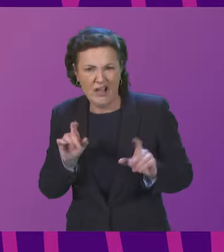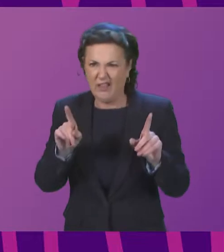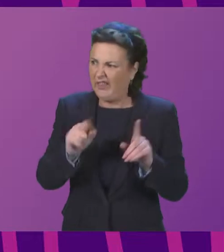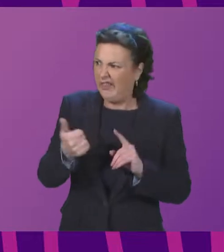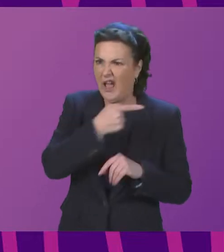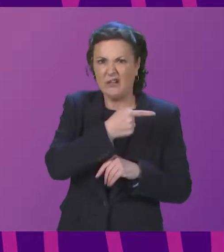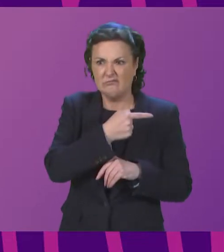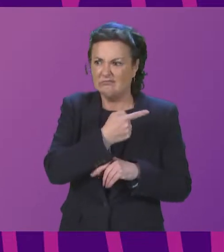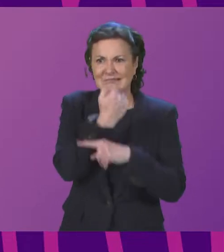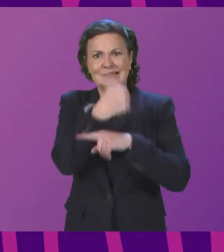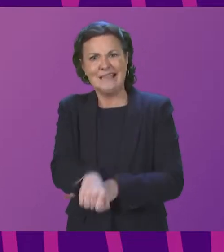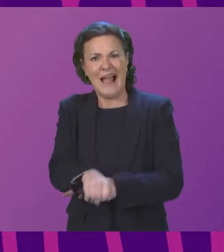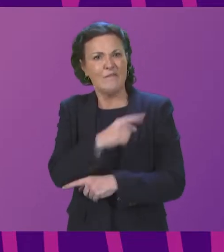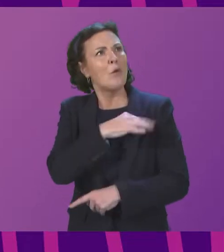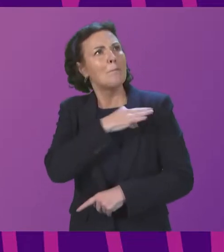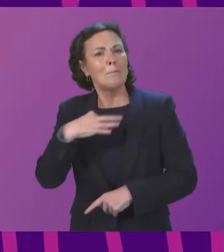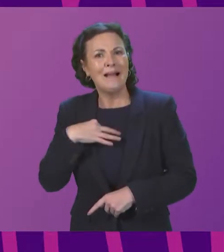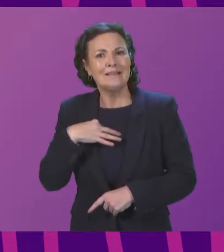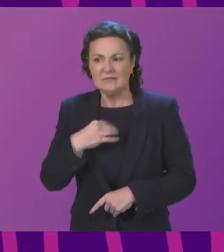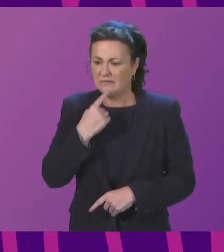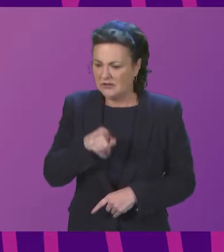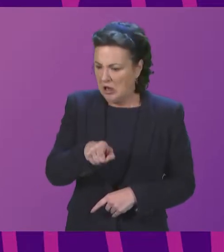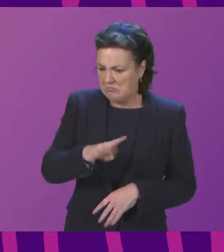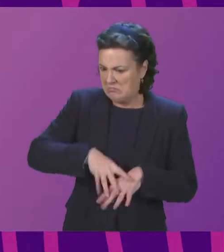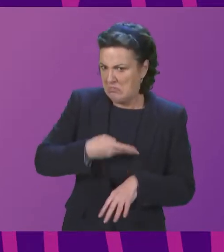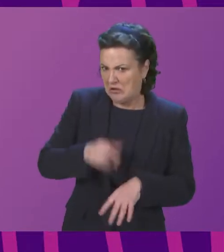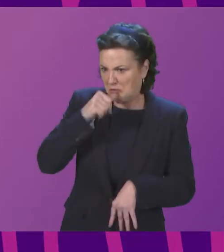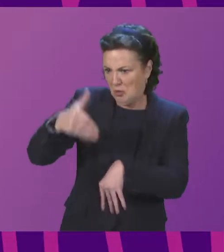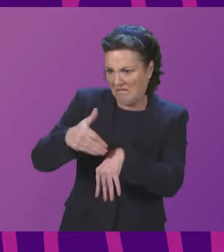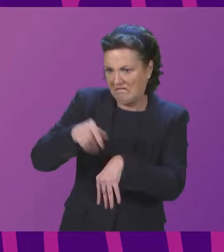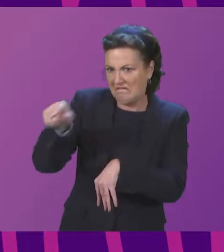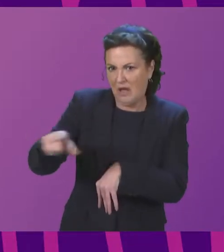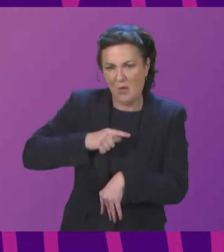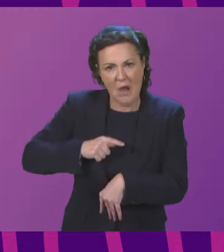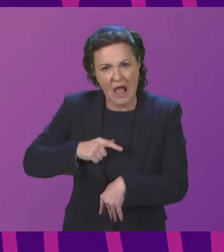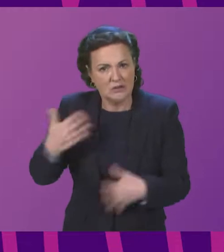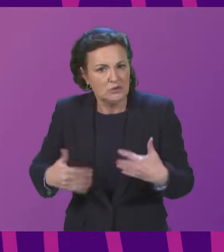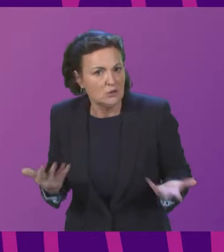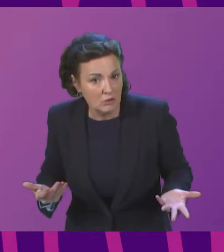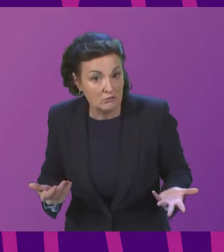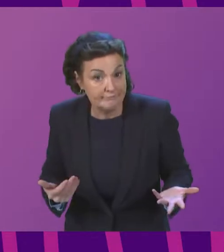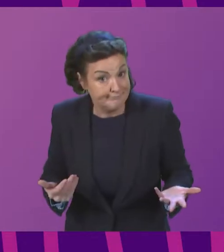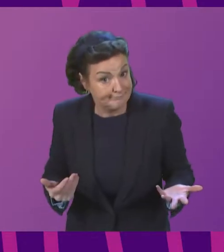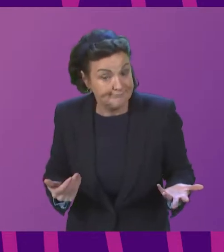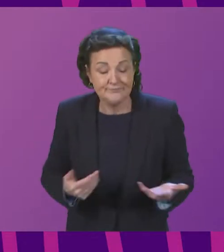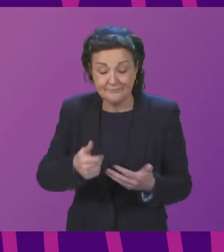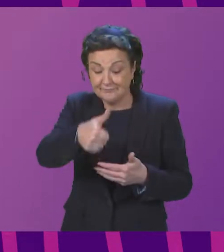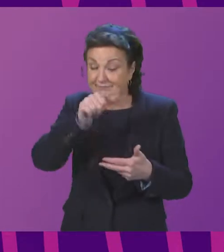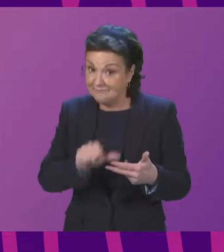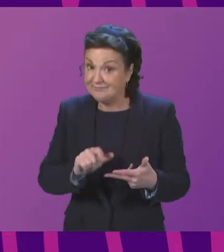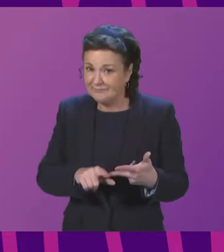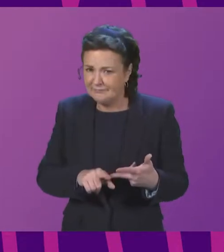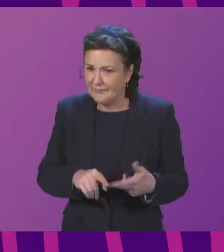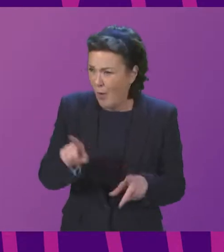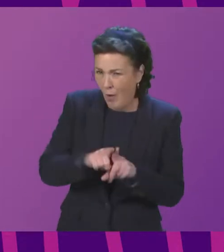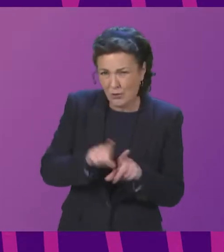association of any issues with the mesh that has been fitted the calling into question of the